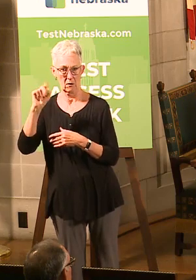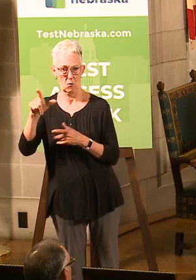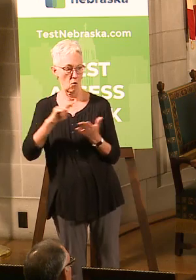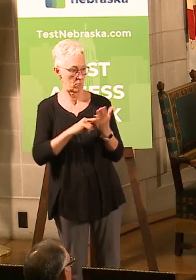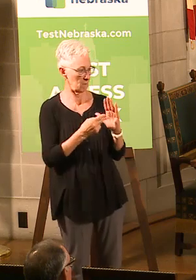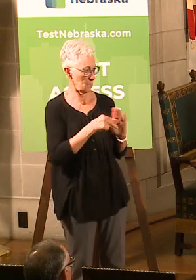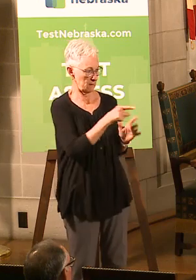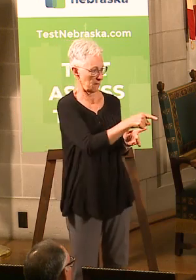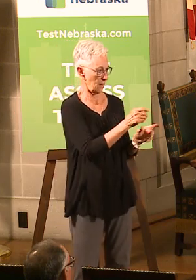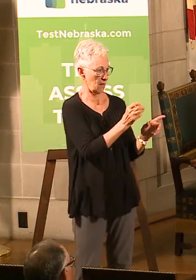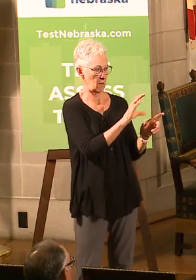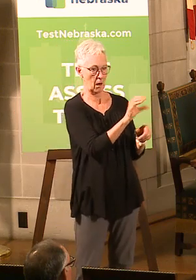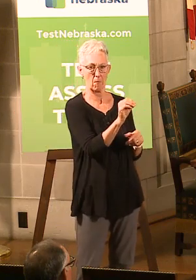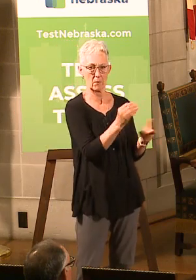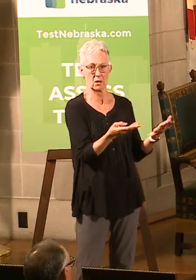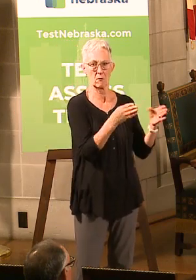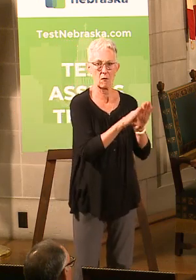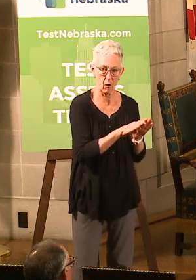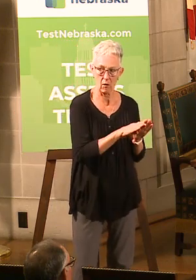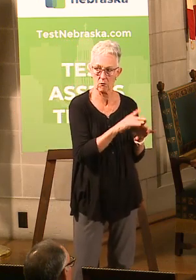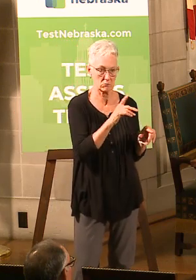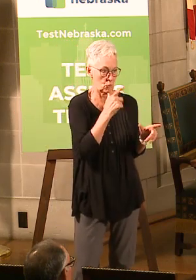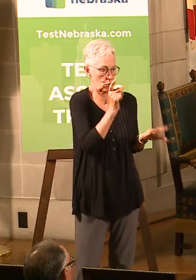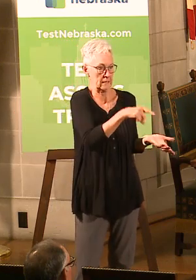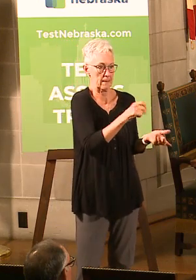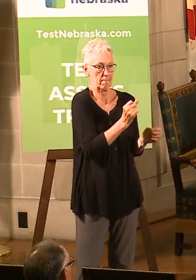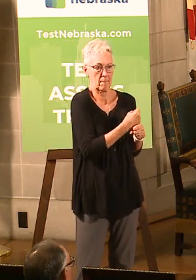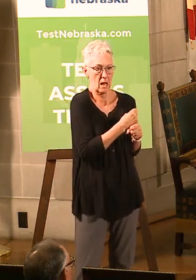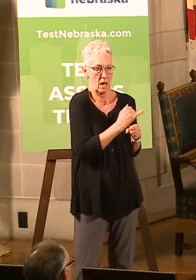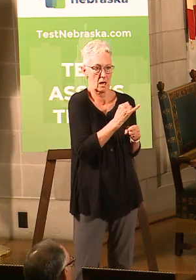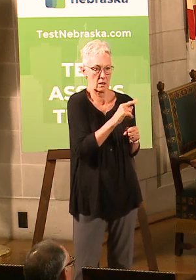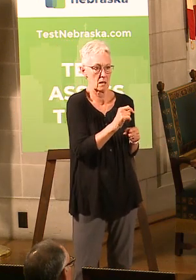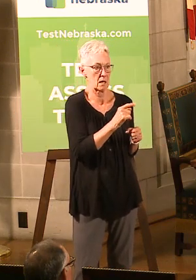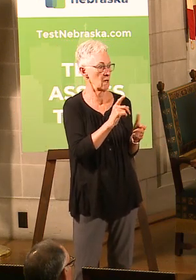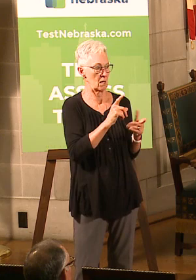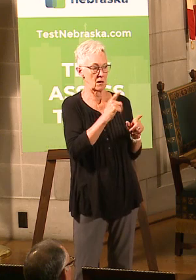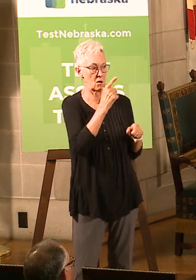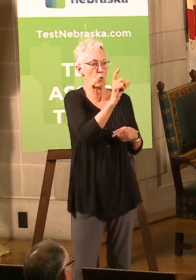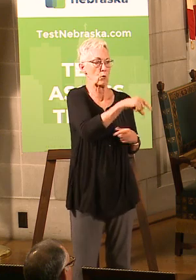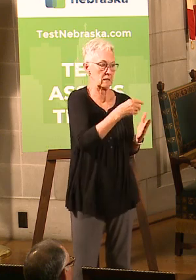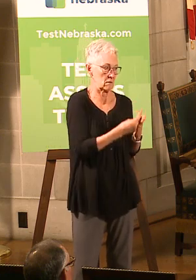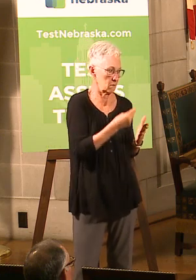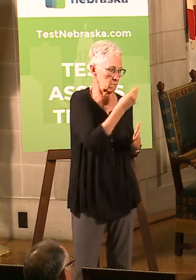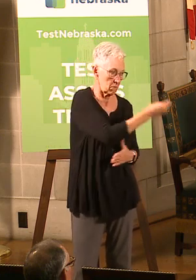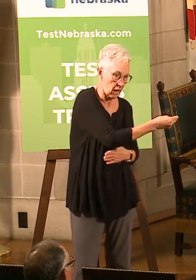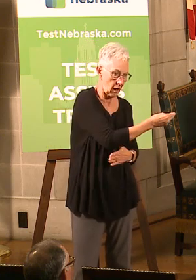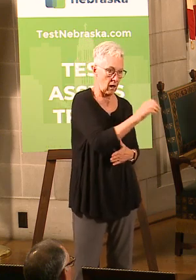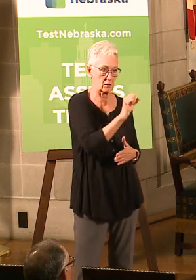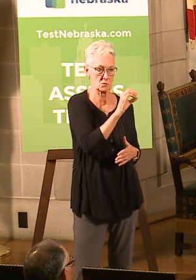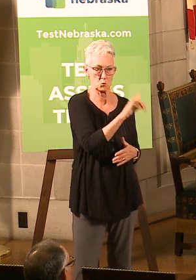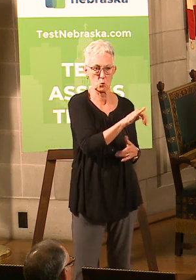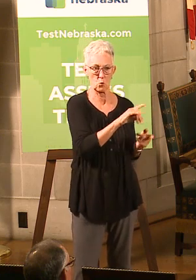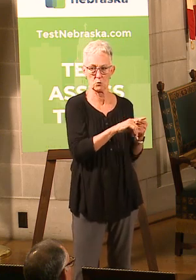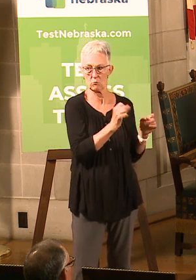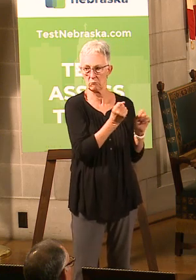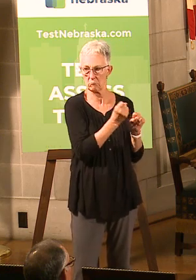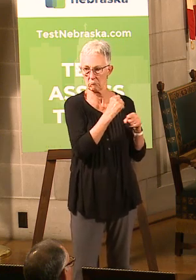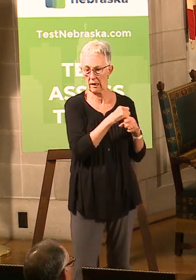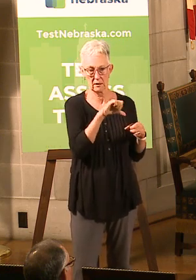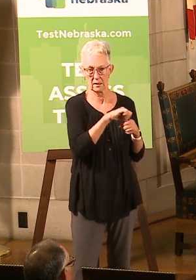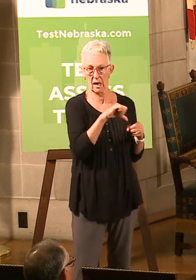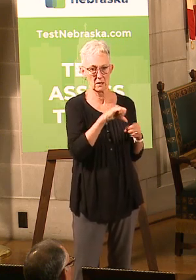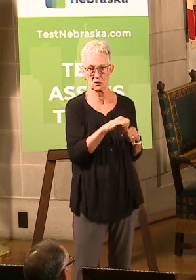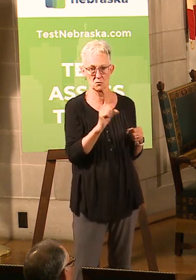impacted demand for the farm products from the farms and ranches, which in turn created a loss in price.